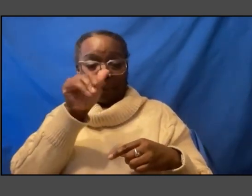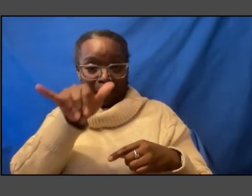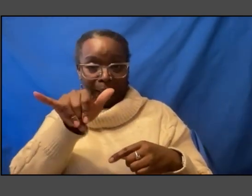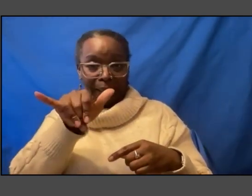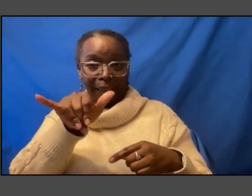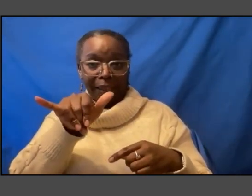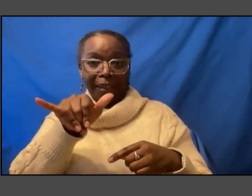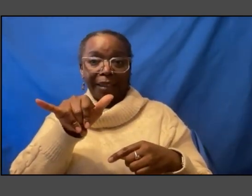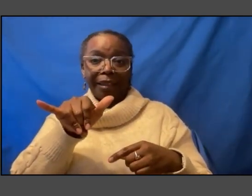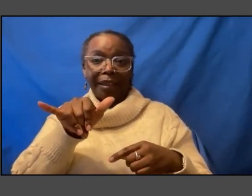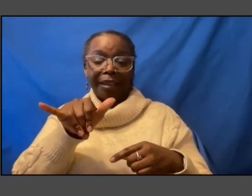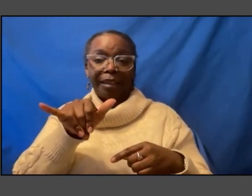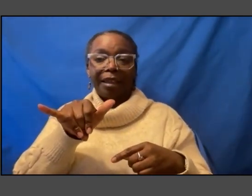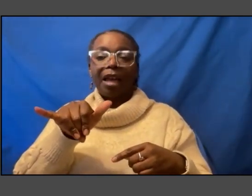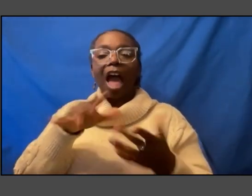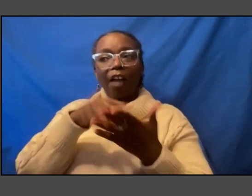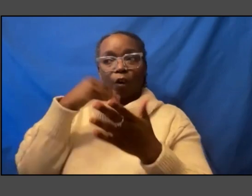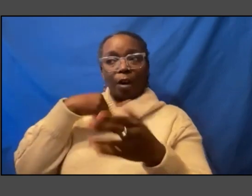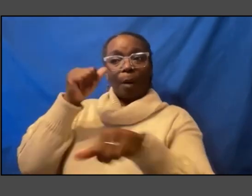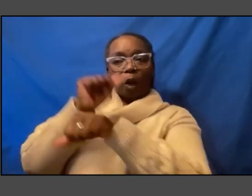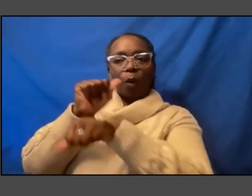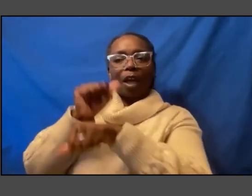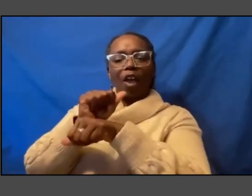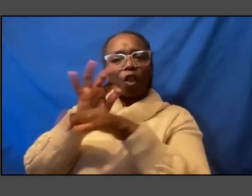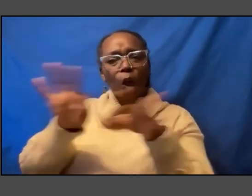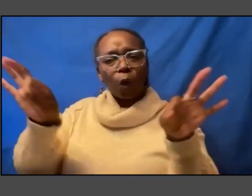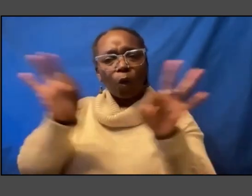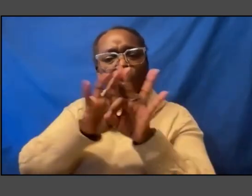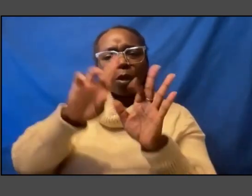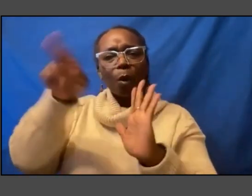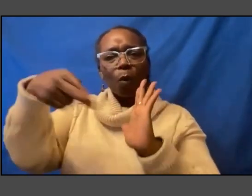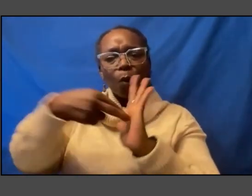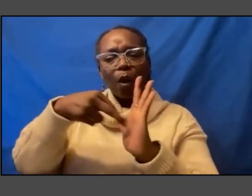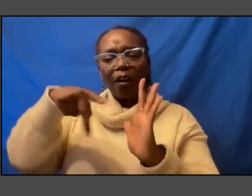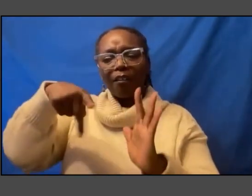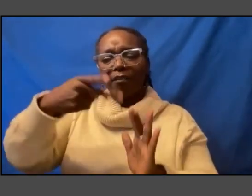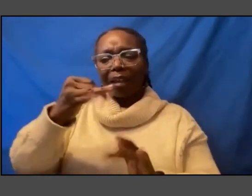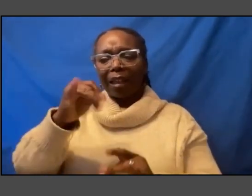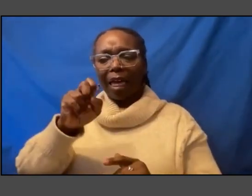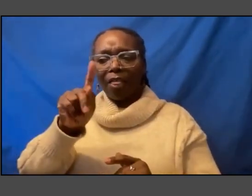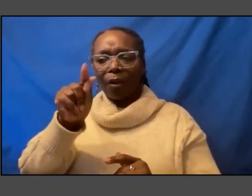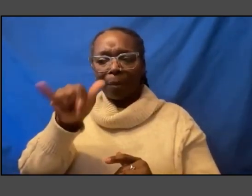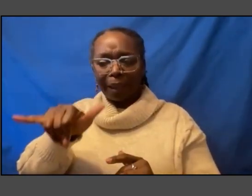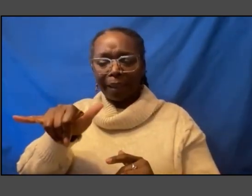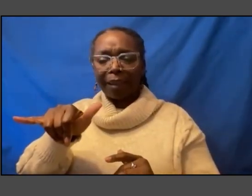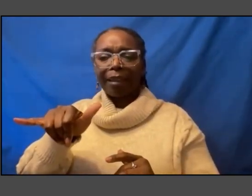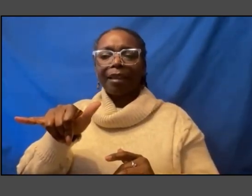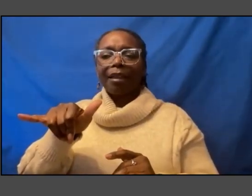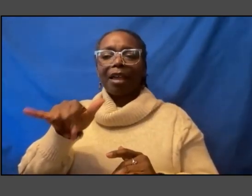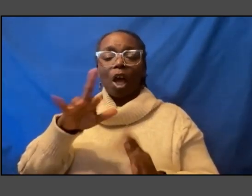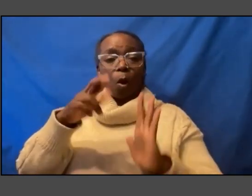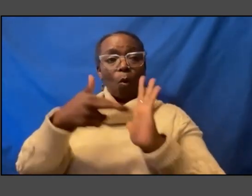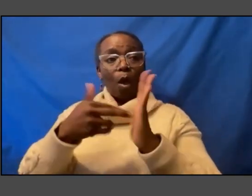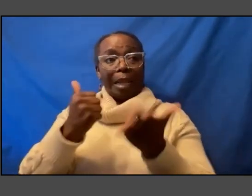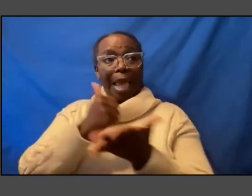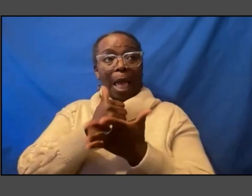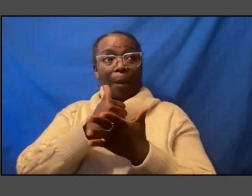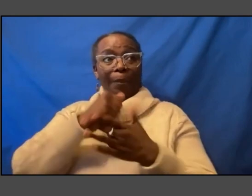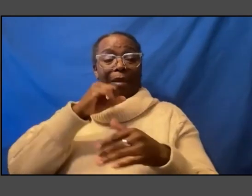my career the crucial role the philanthropy plays you know not just in helping institutions but in shaping our notions